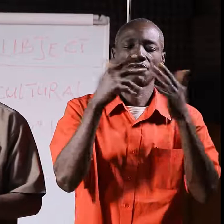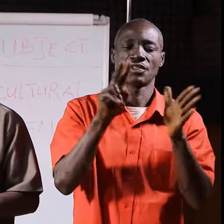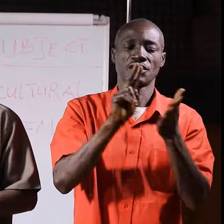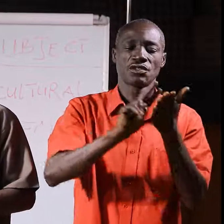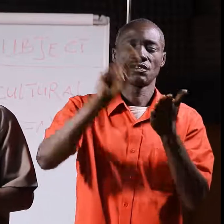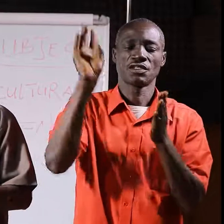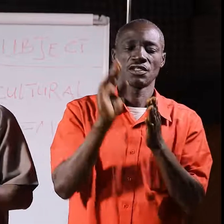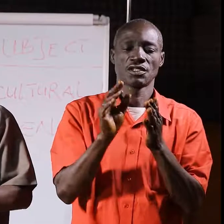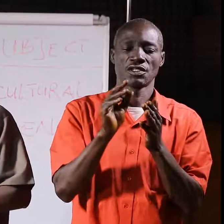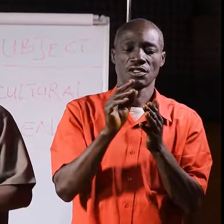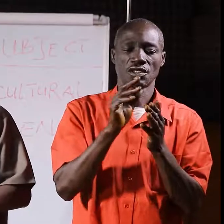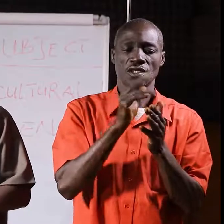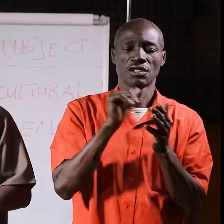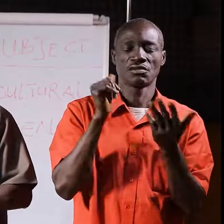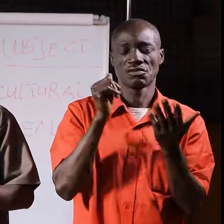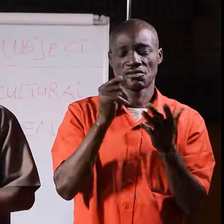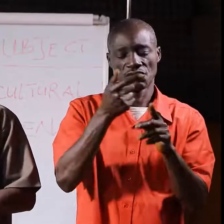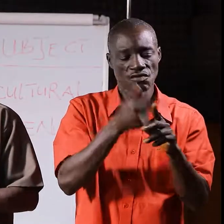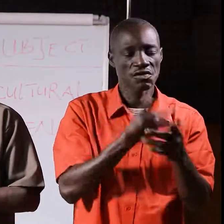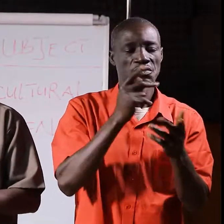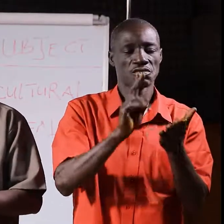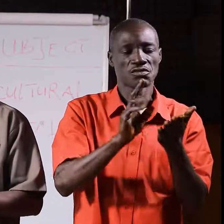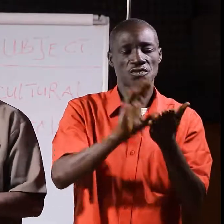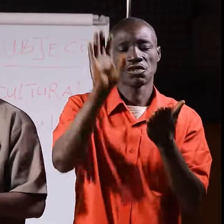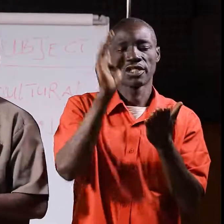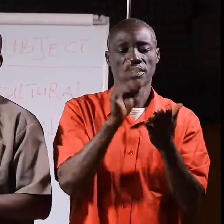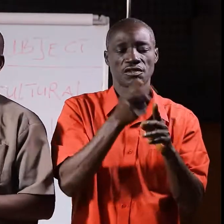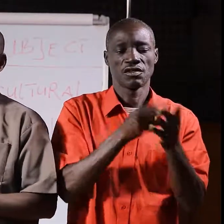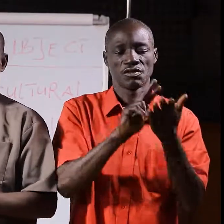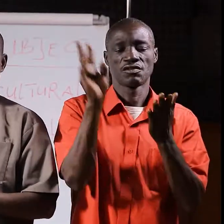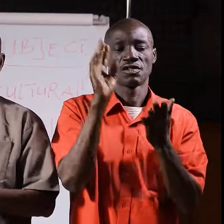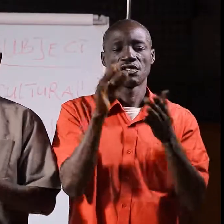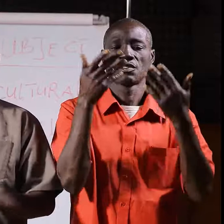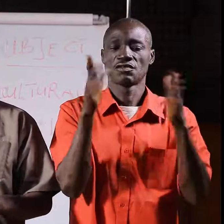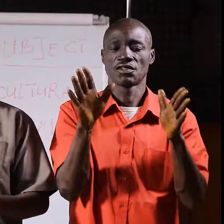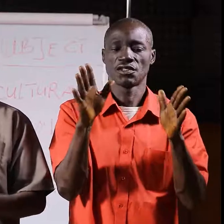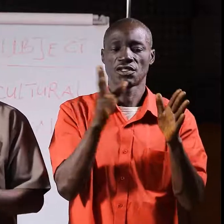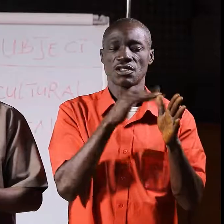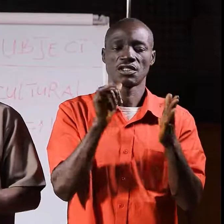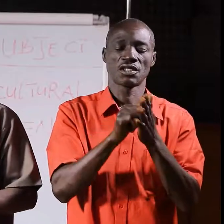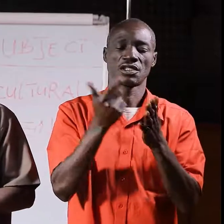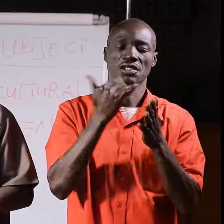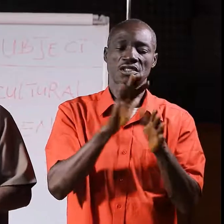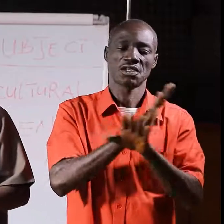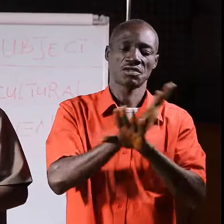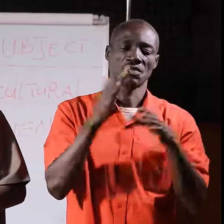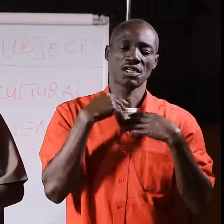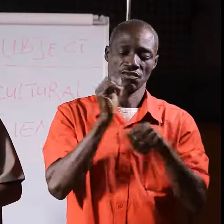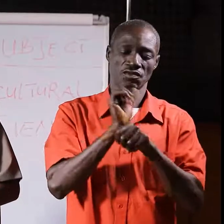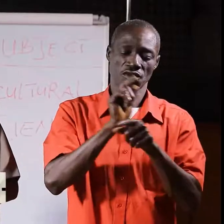by our secondary schools and higher institutions. They have no employment.